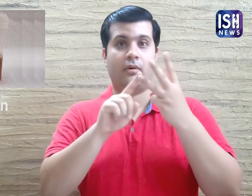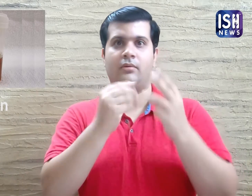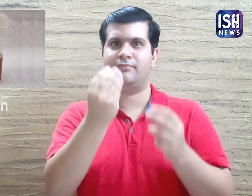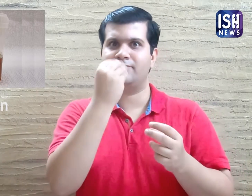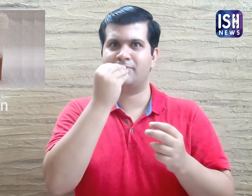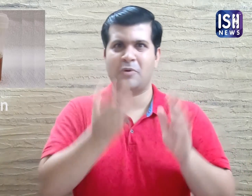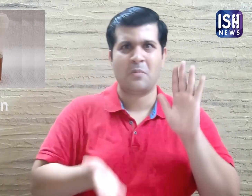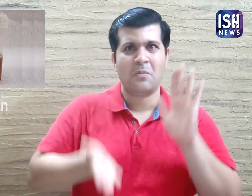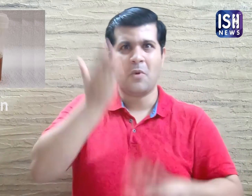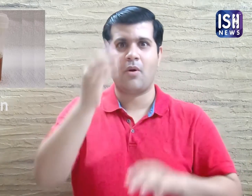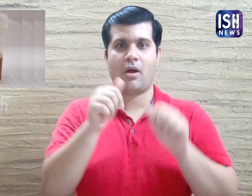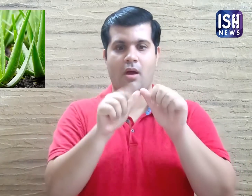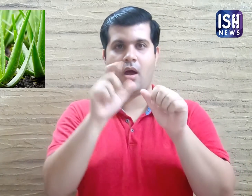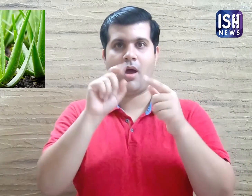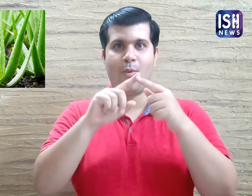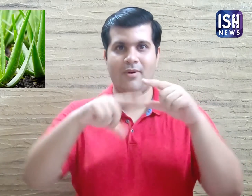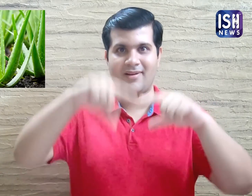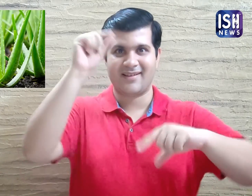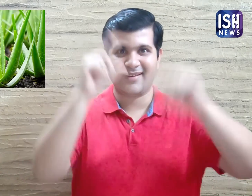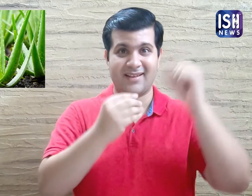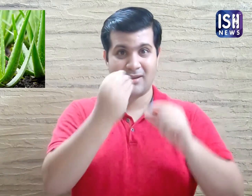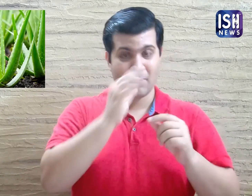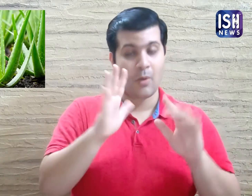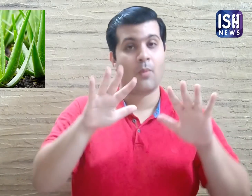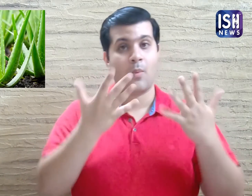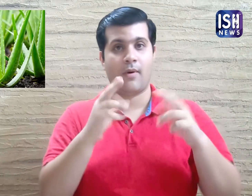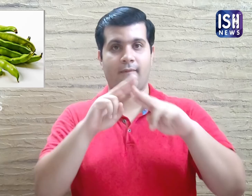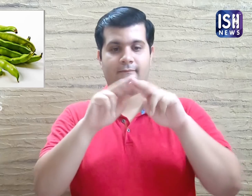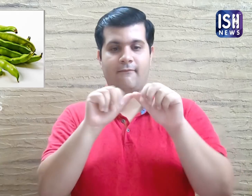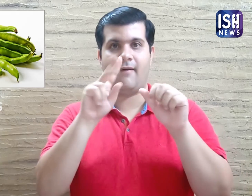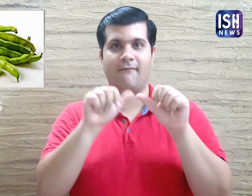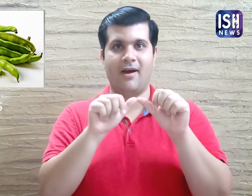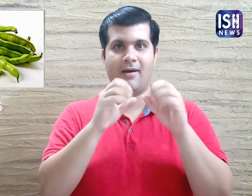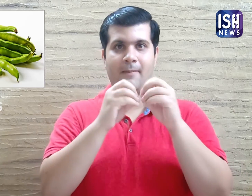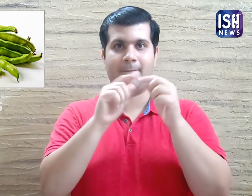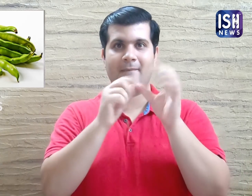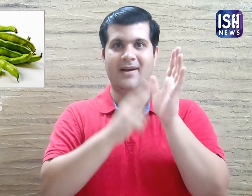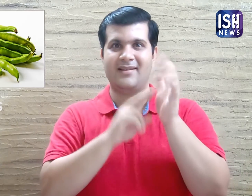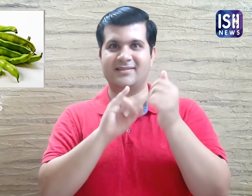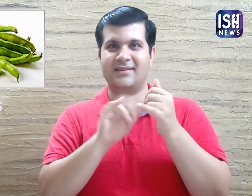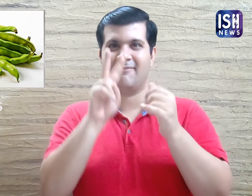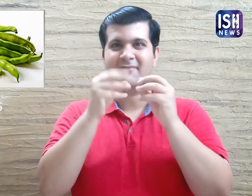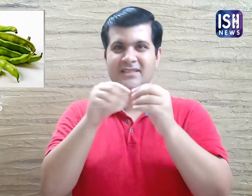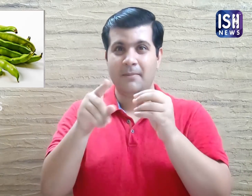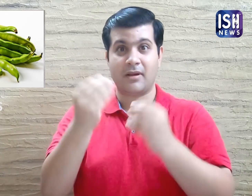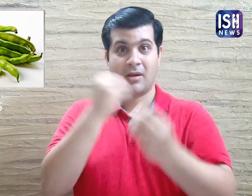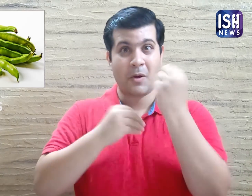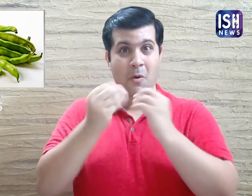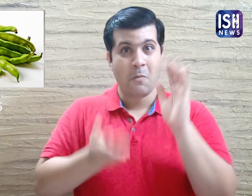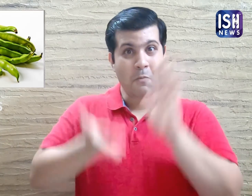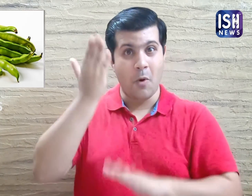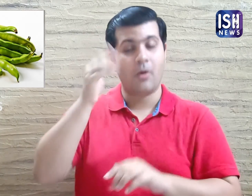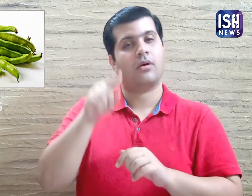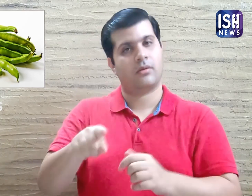19. Eating a lot of aloe or fava beans can also cause dark brown urine.